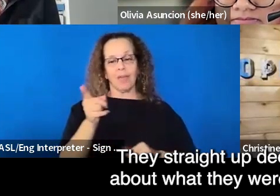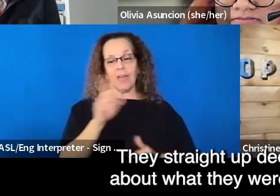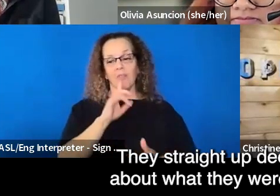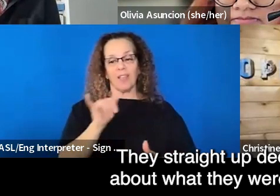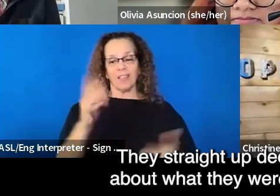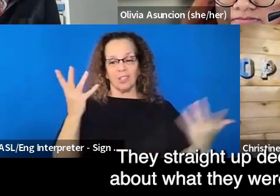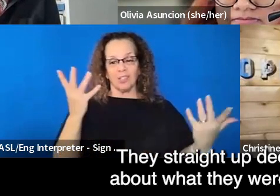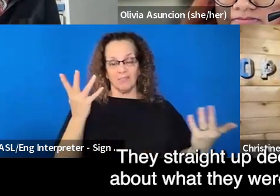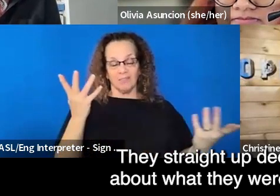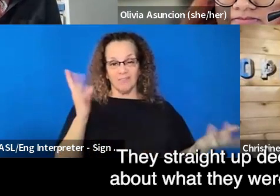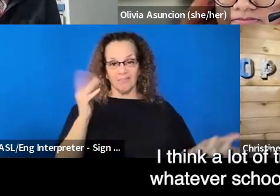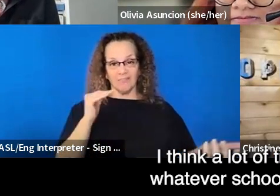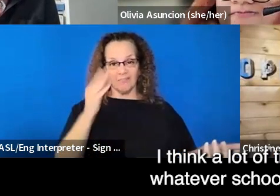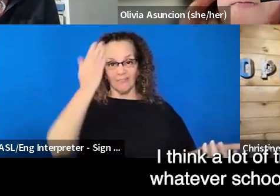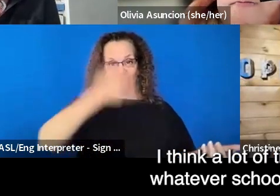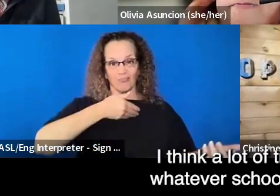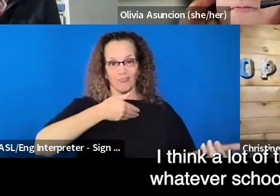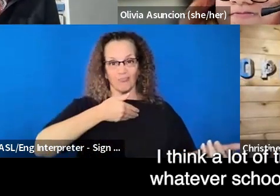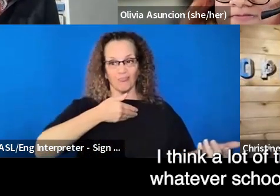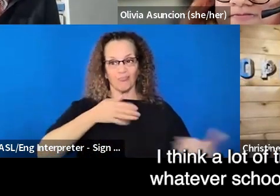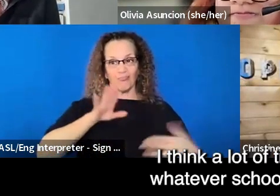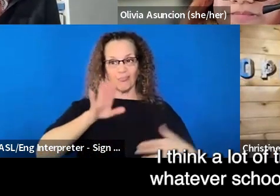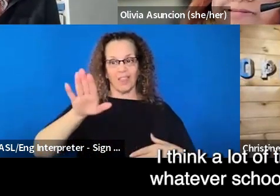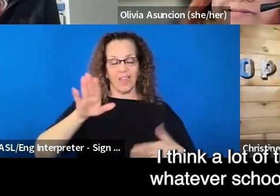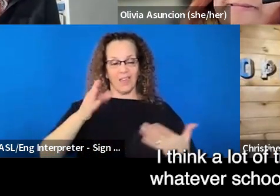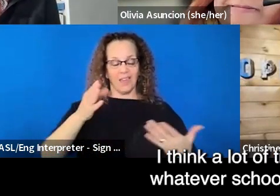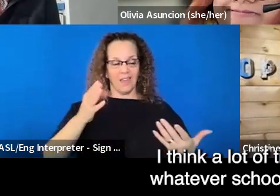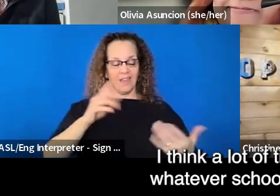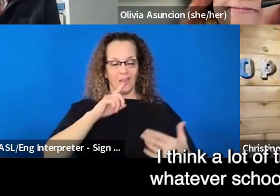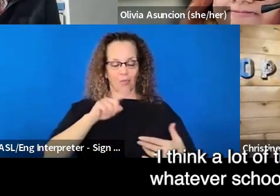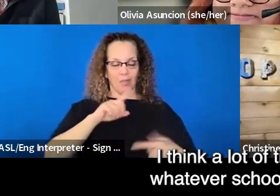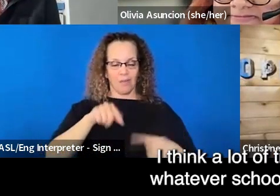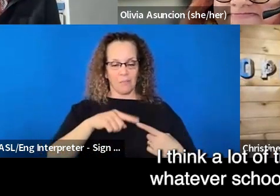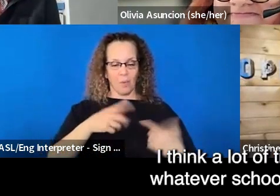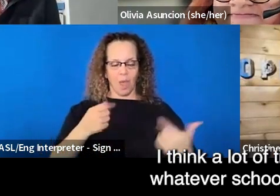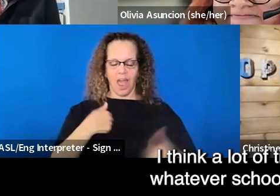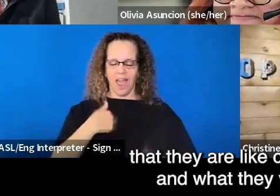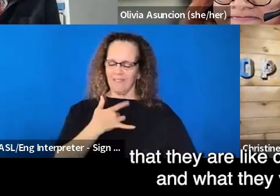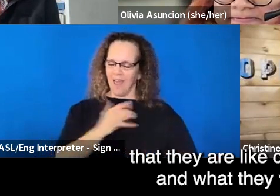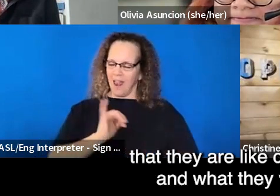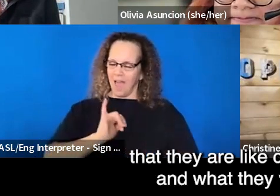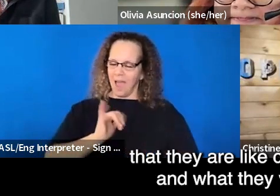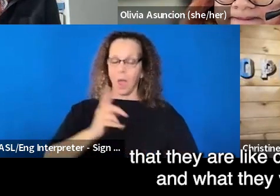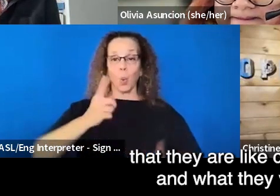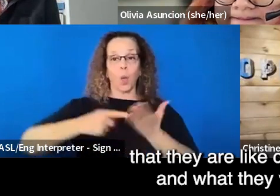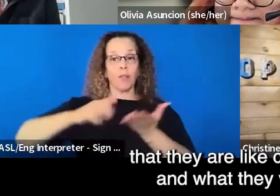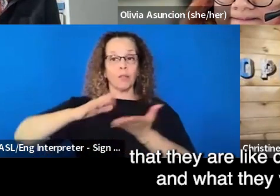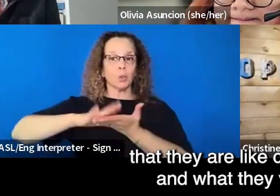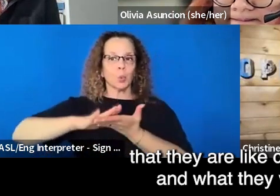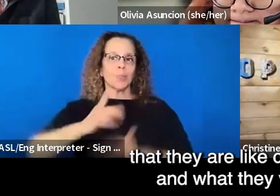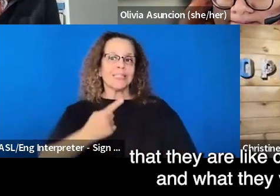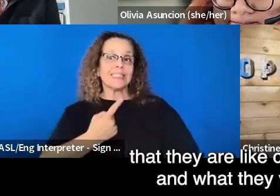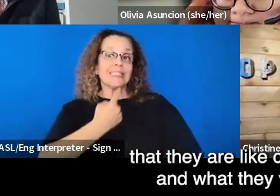what they were all about. I think a lot of times whatever schools say that they are like